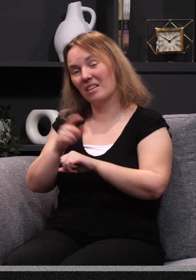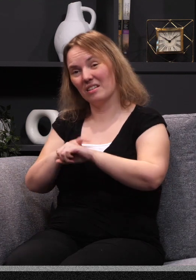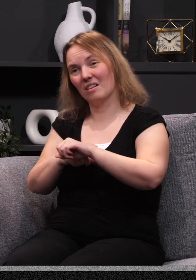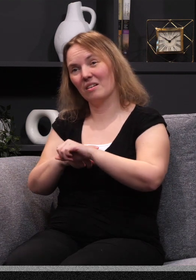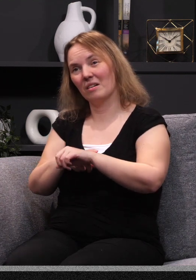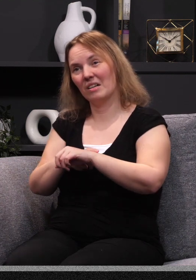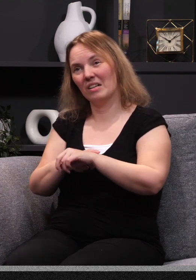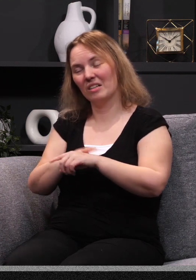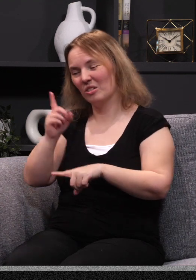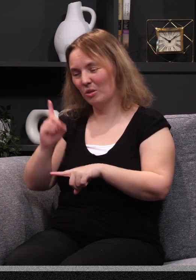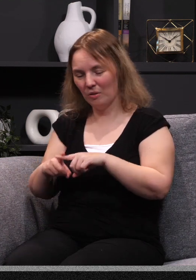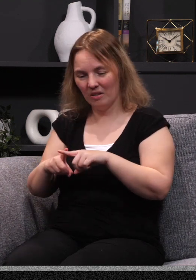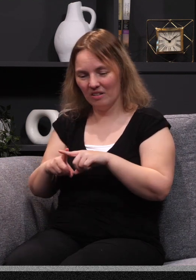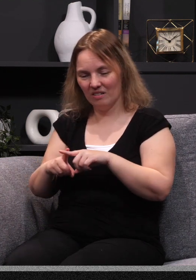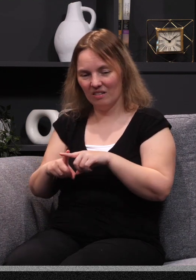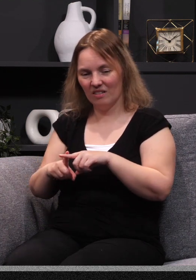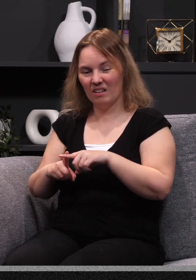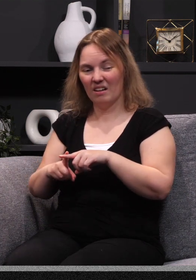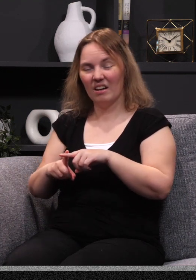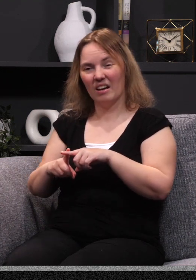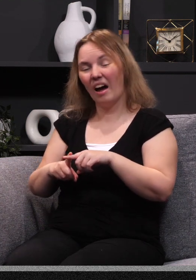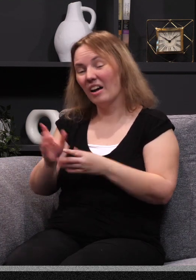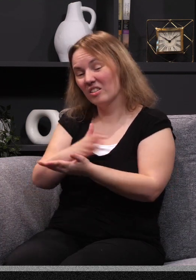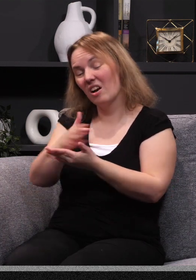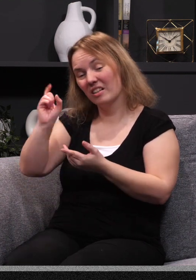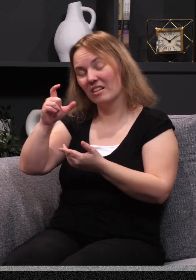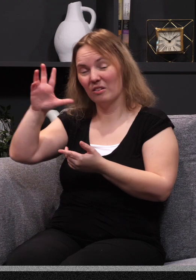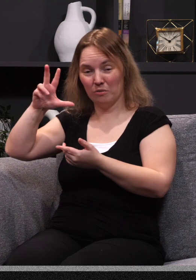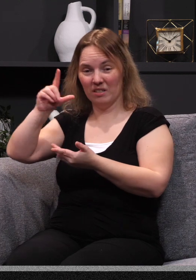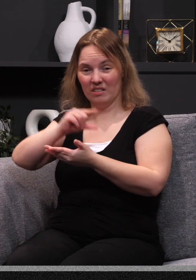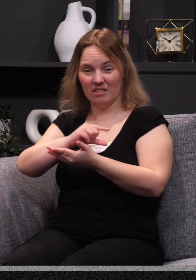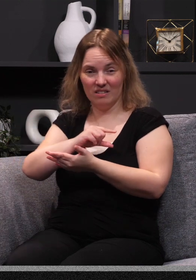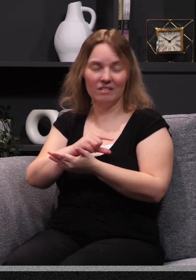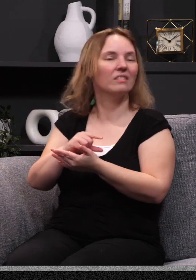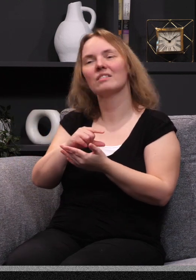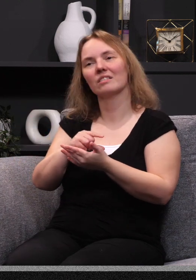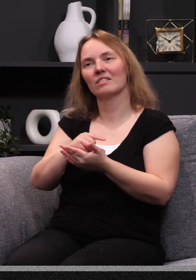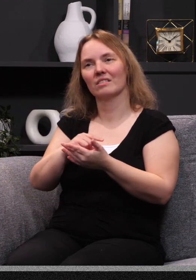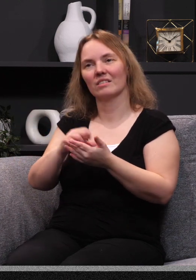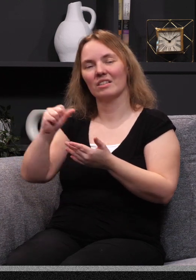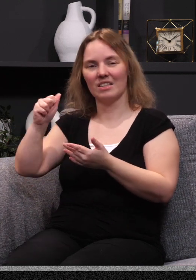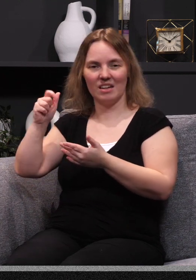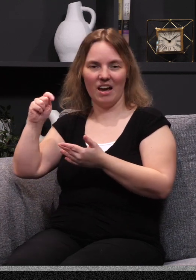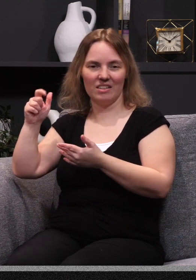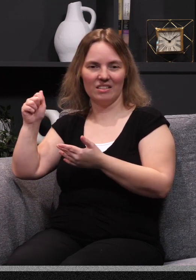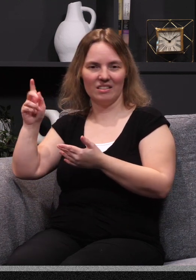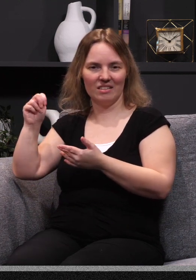silly, but back in that day, actually, you couldn't really publish a song unless you had at least three stanzas and a verse. He only had two.